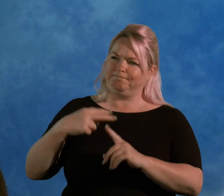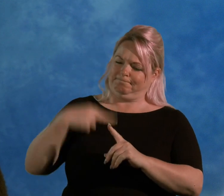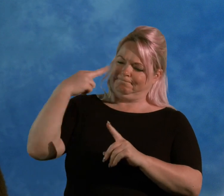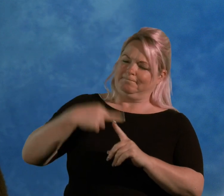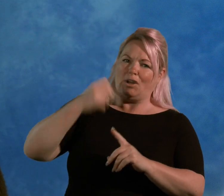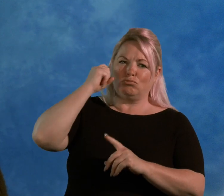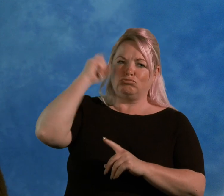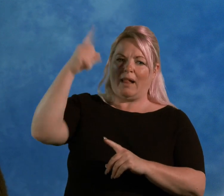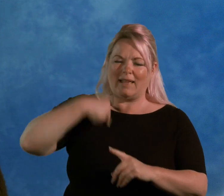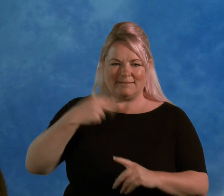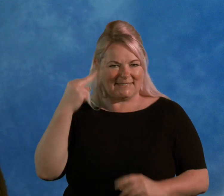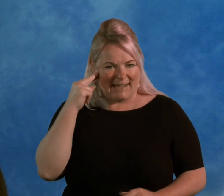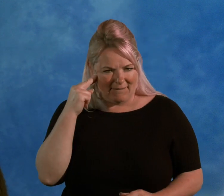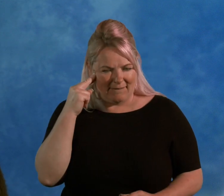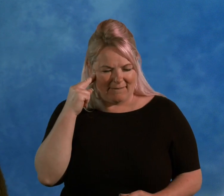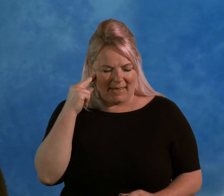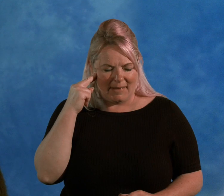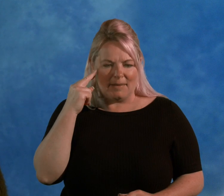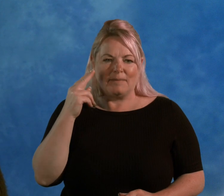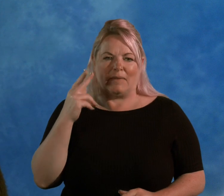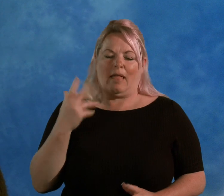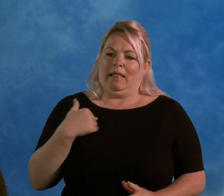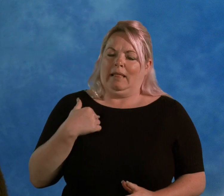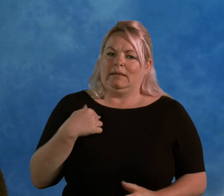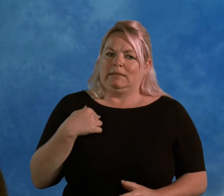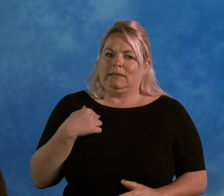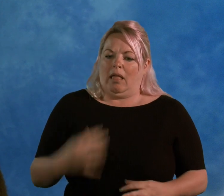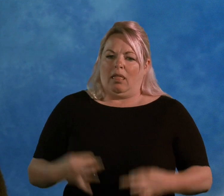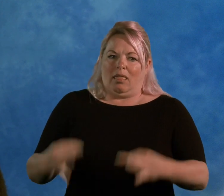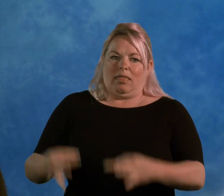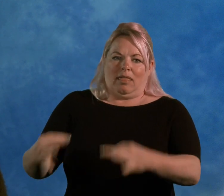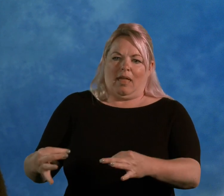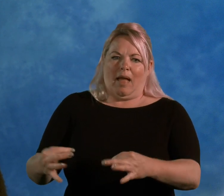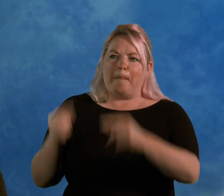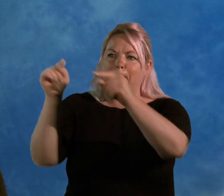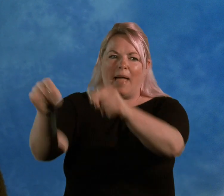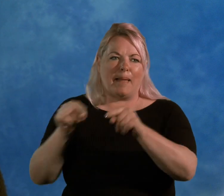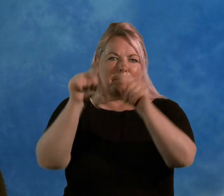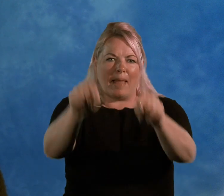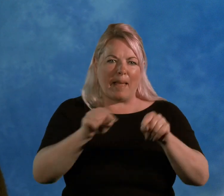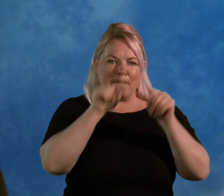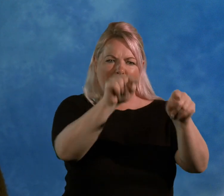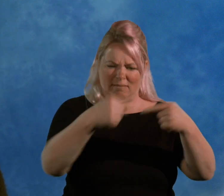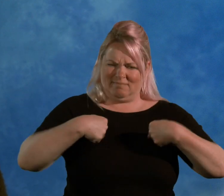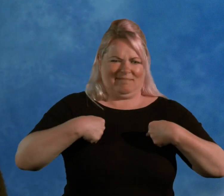of deafness, and initially you put it off, did, or I did, and I blamed everybody else. It wasn't